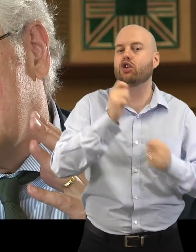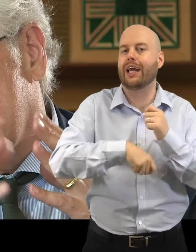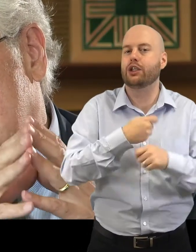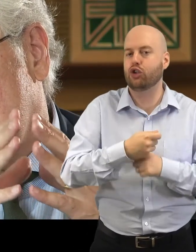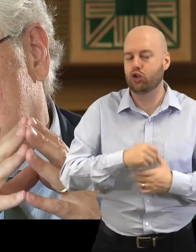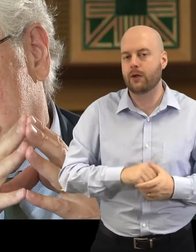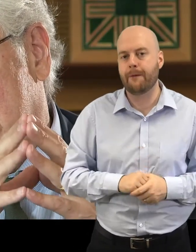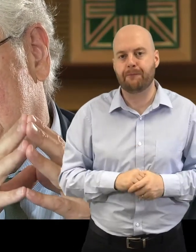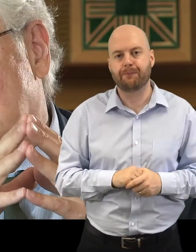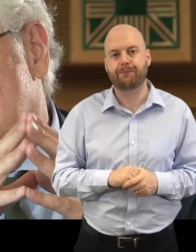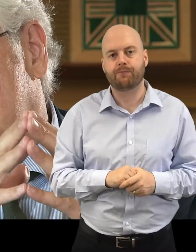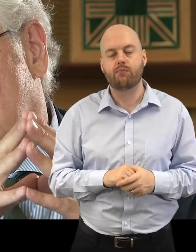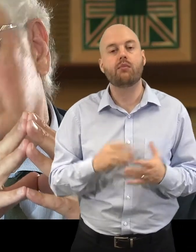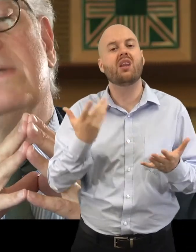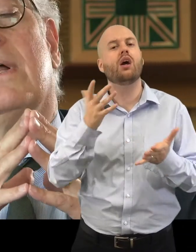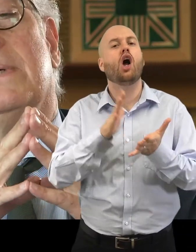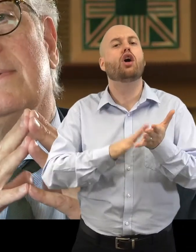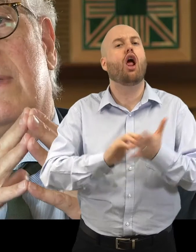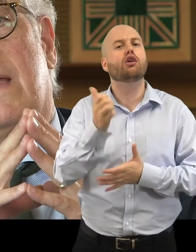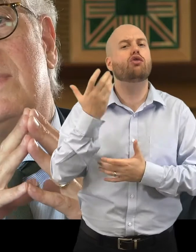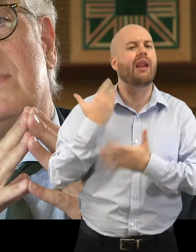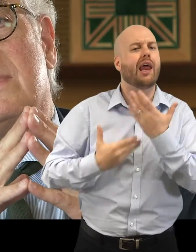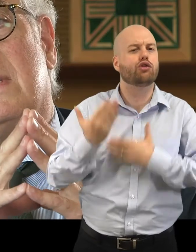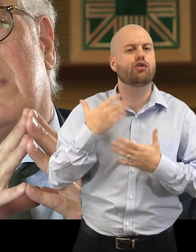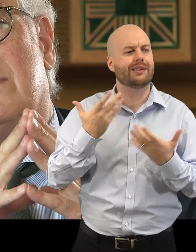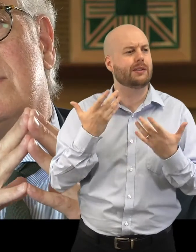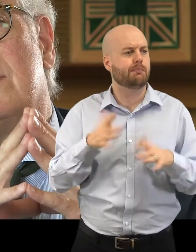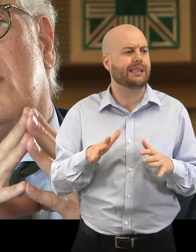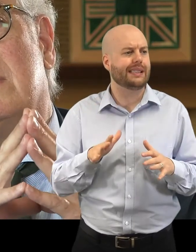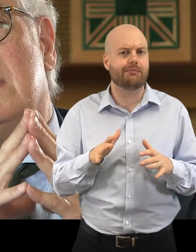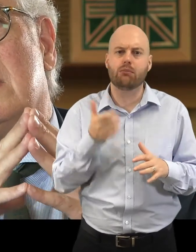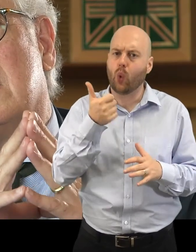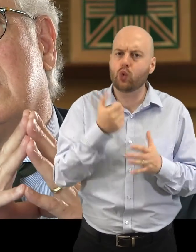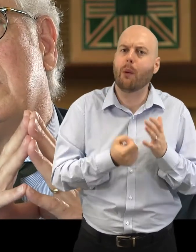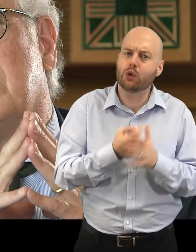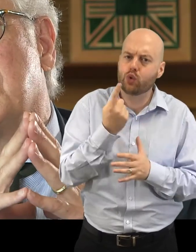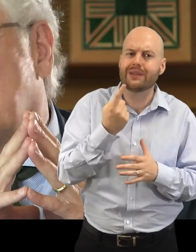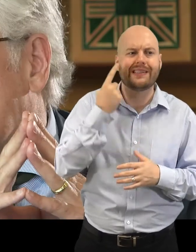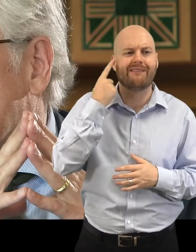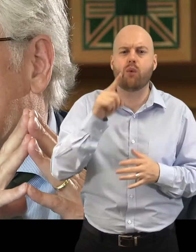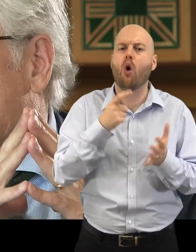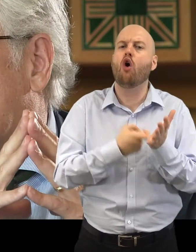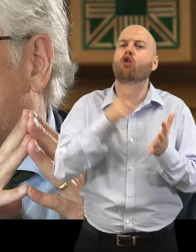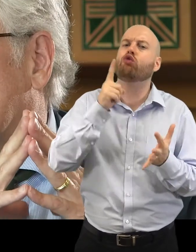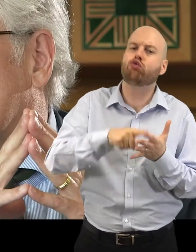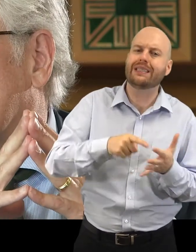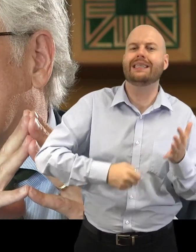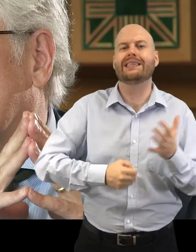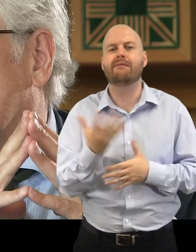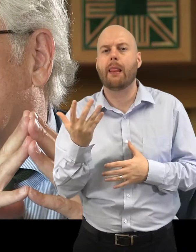an engine for redevelopment. And this is not surprising, but I think the